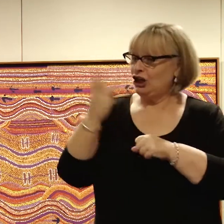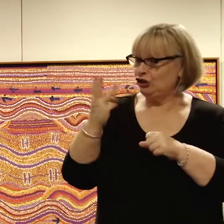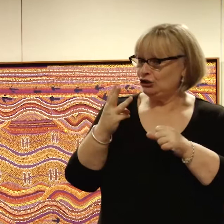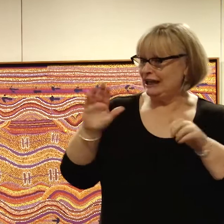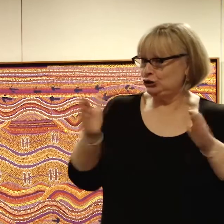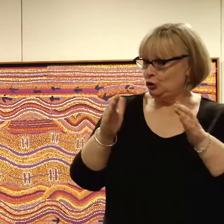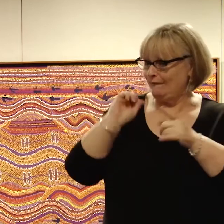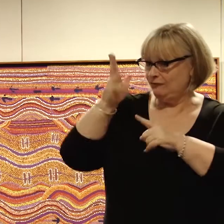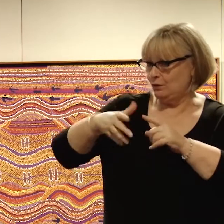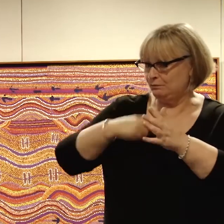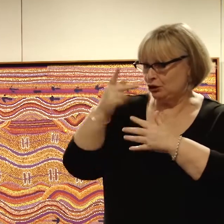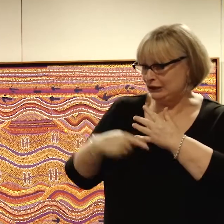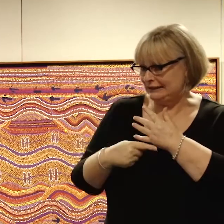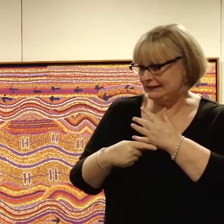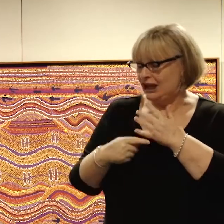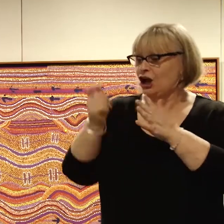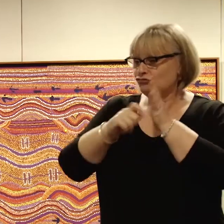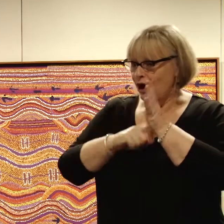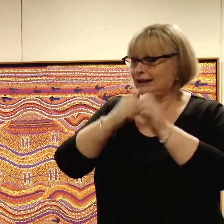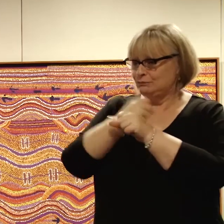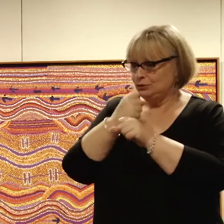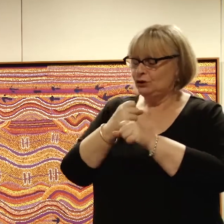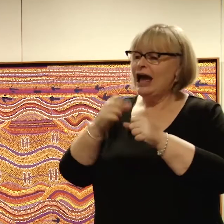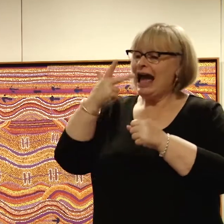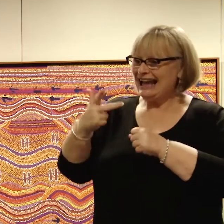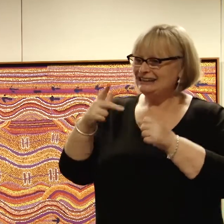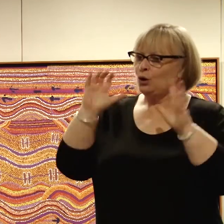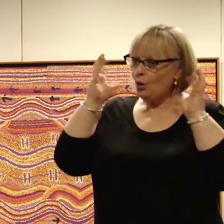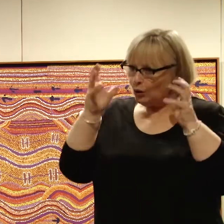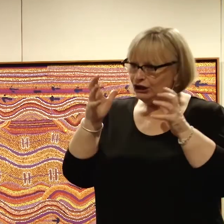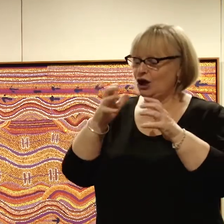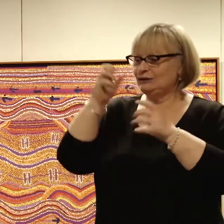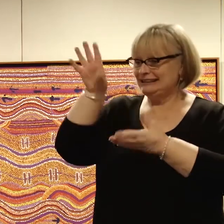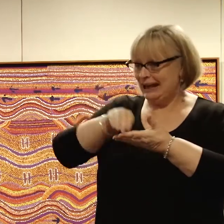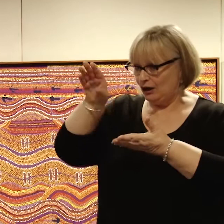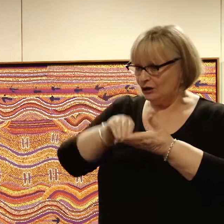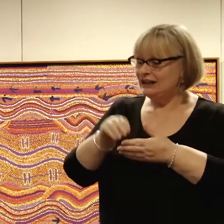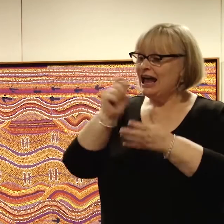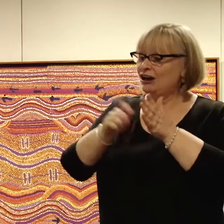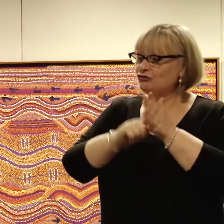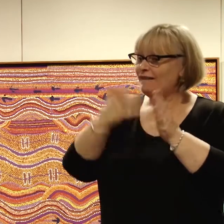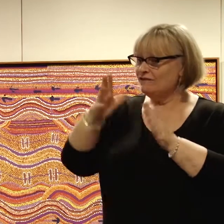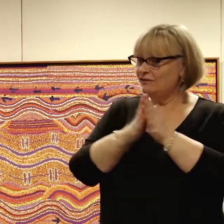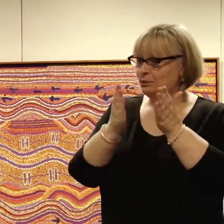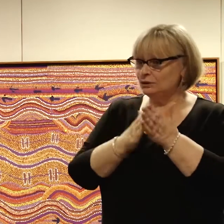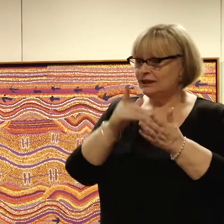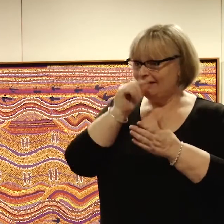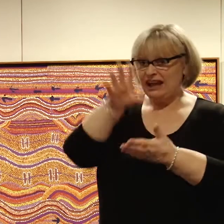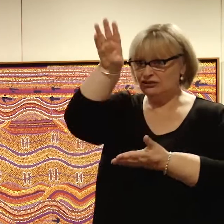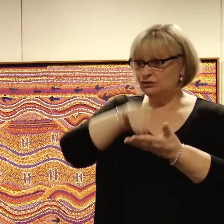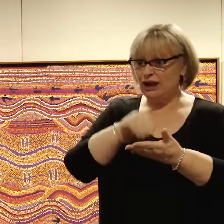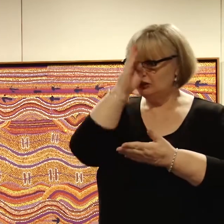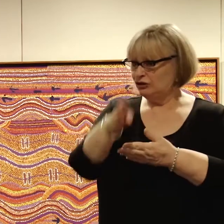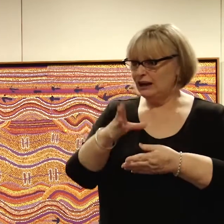short film projects, write and produce eight audio downloads and write five books, all of which can be downloaded directly off the Beernuts